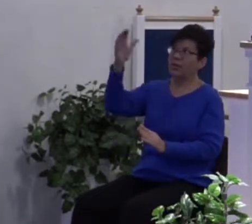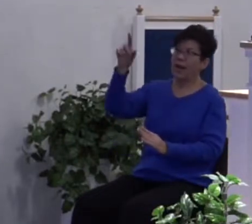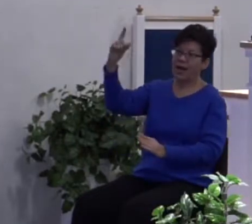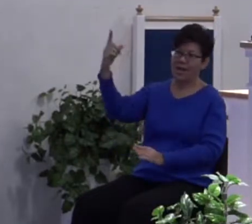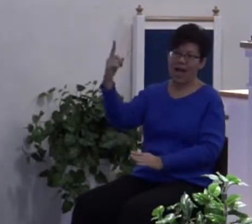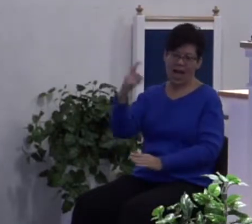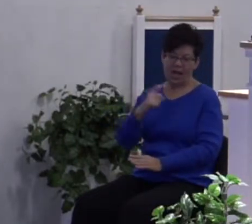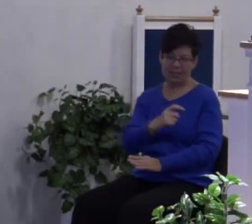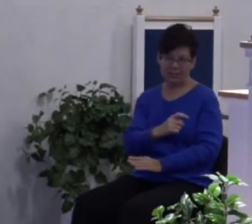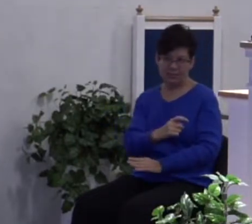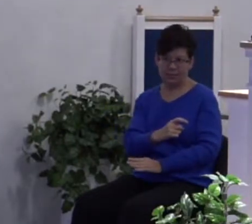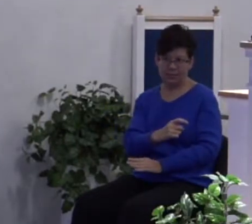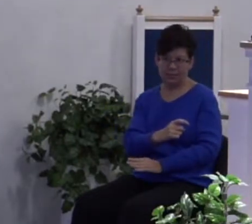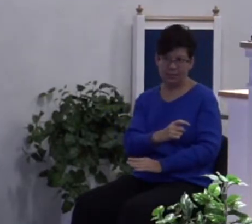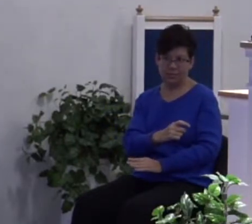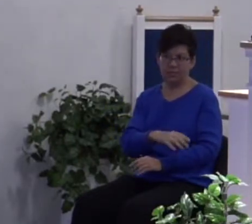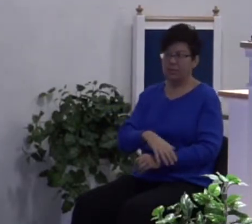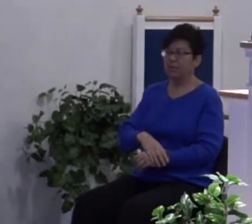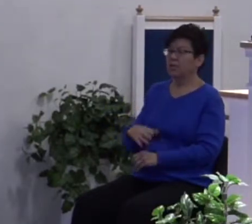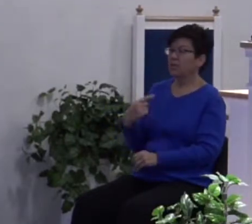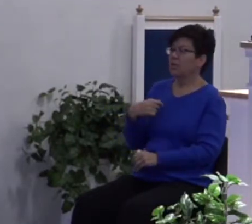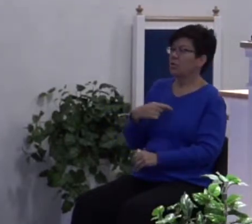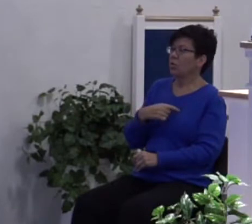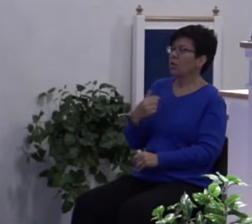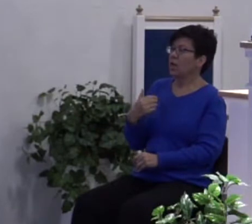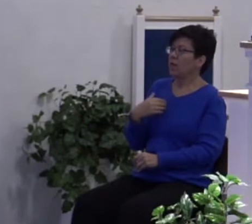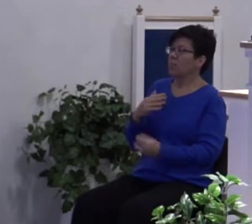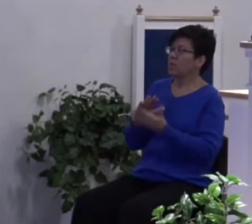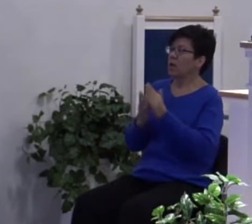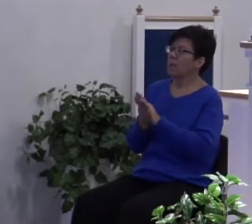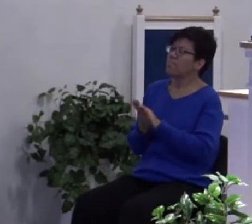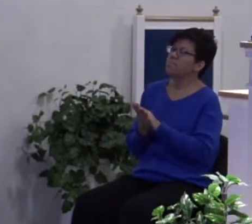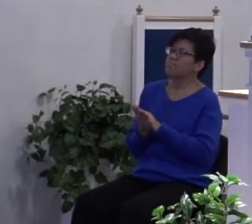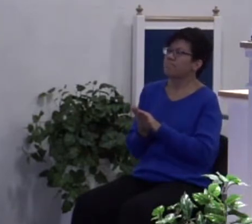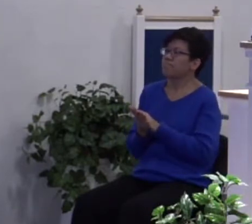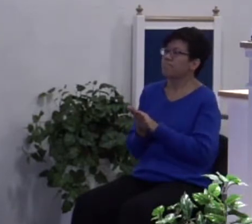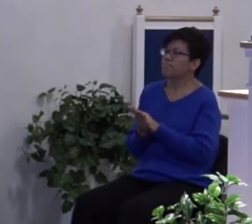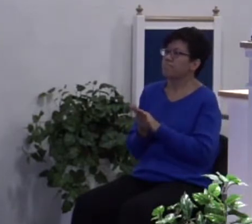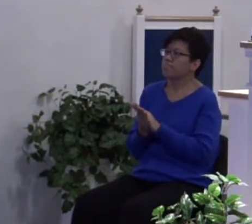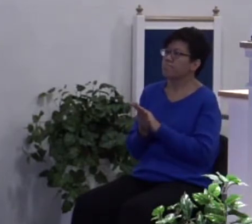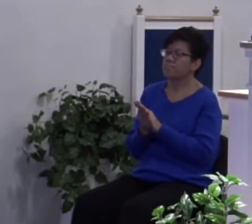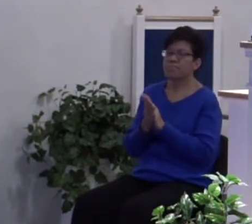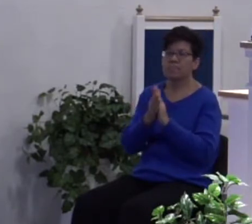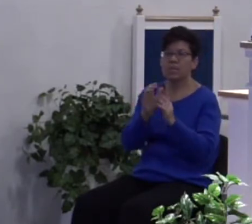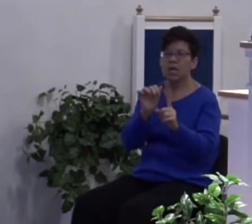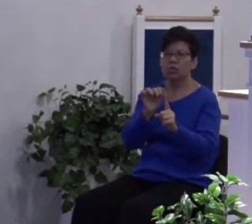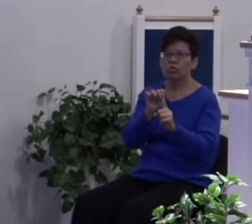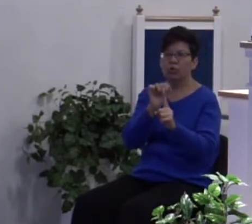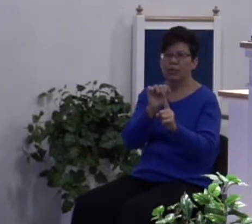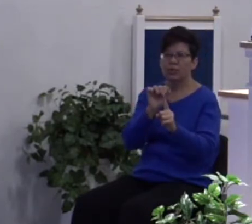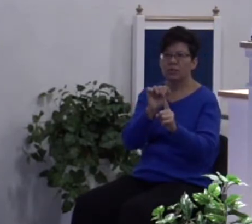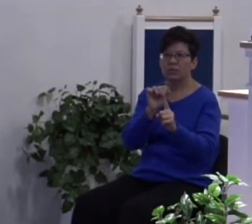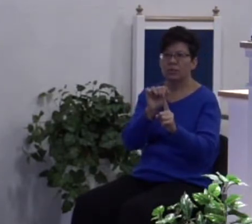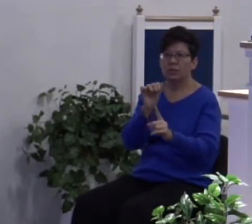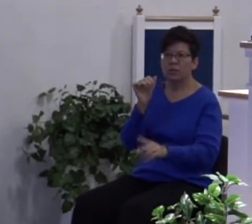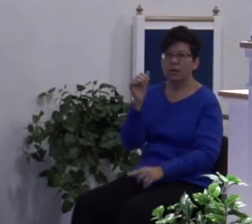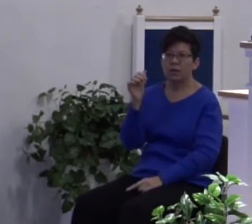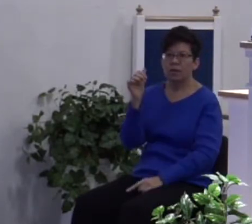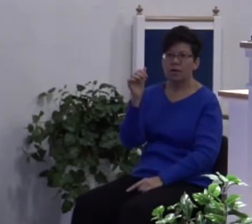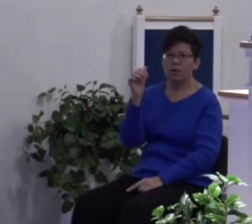him to. And we have become tricked. We have become fooled by a lot